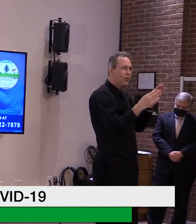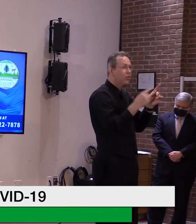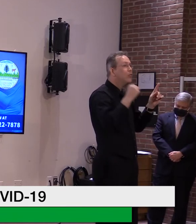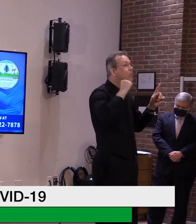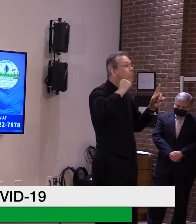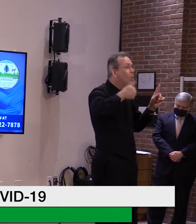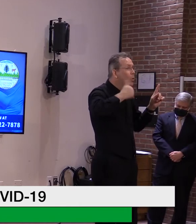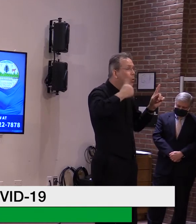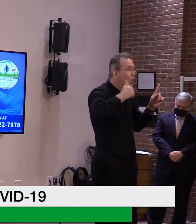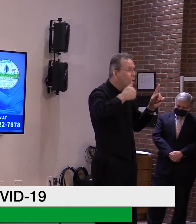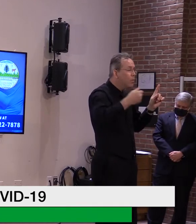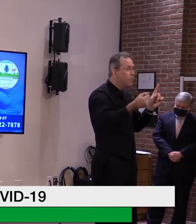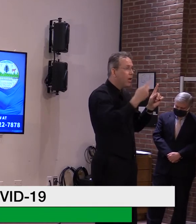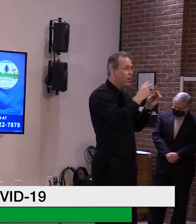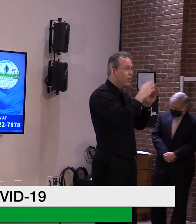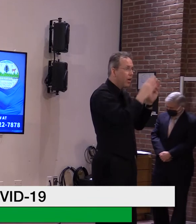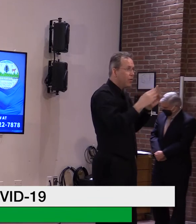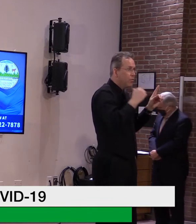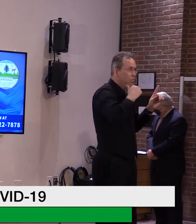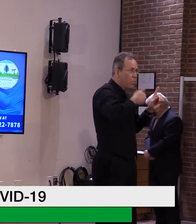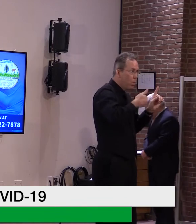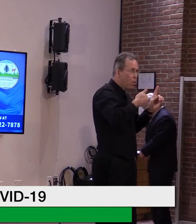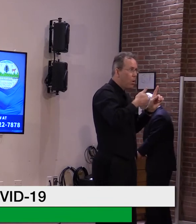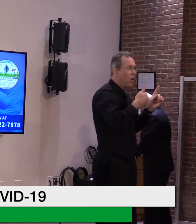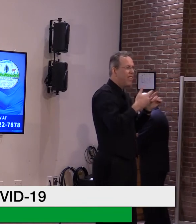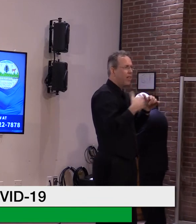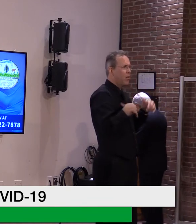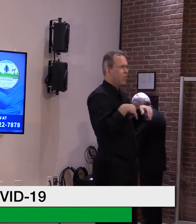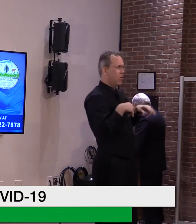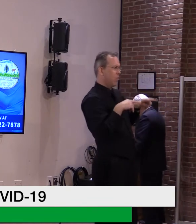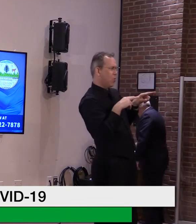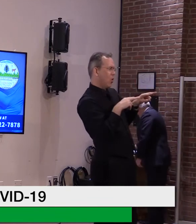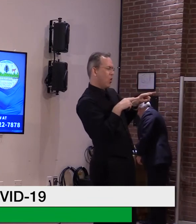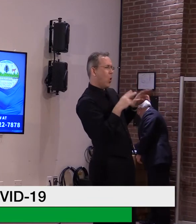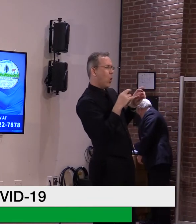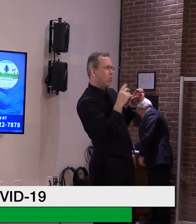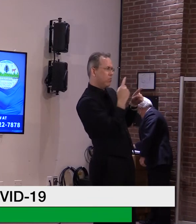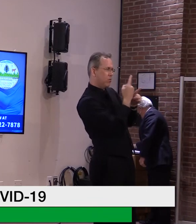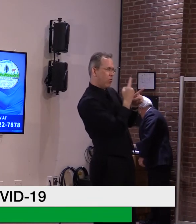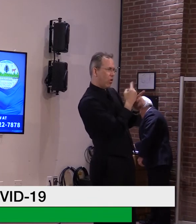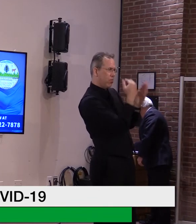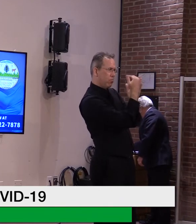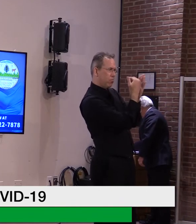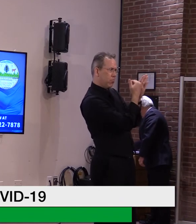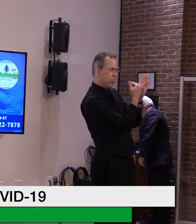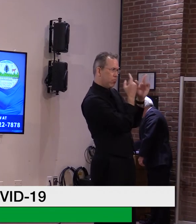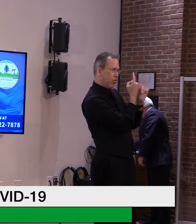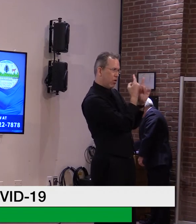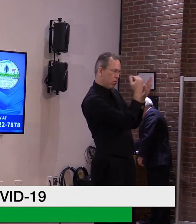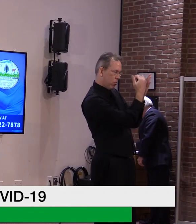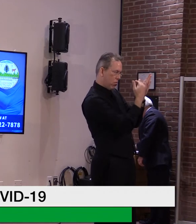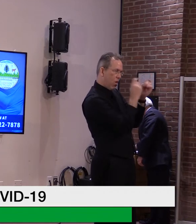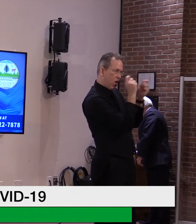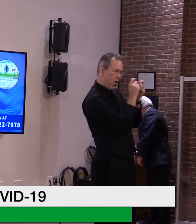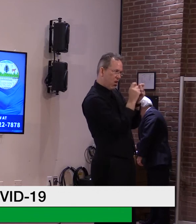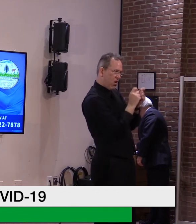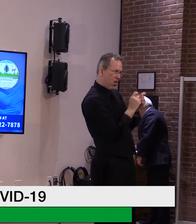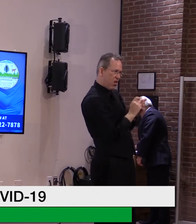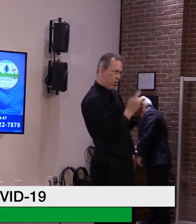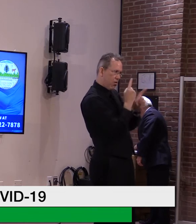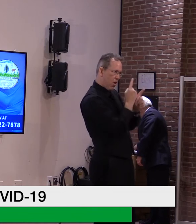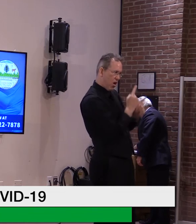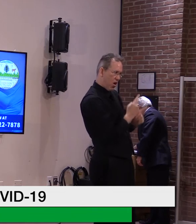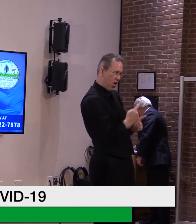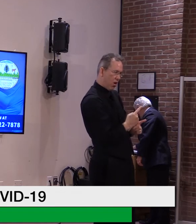trying to go through the bill to figure out it's a big bill and there's a lot of complexity to it and trying to